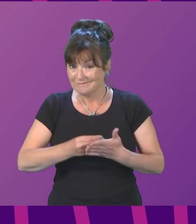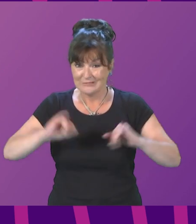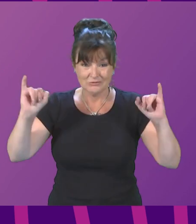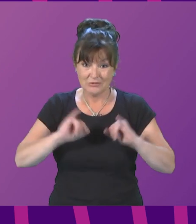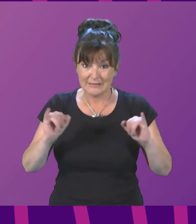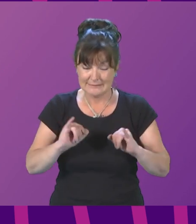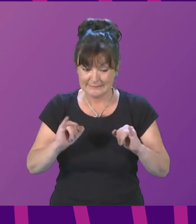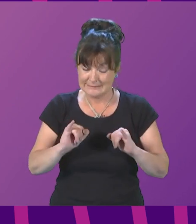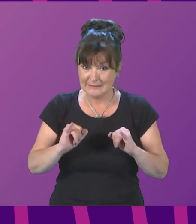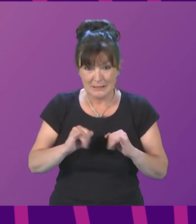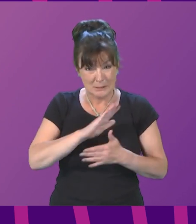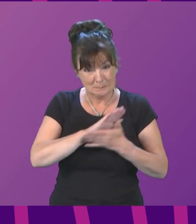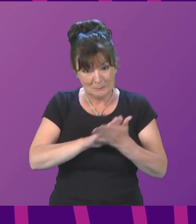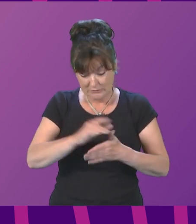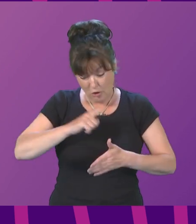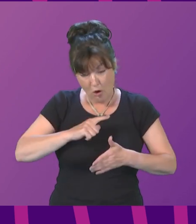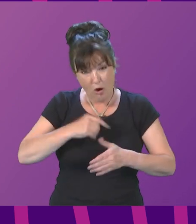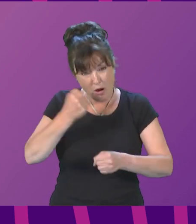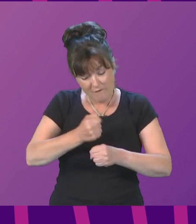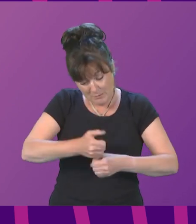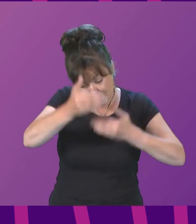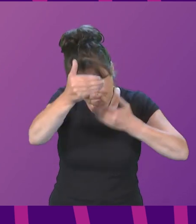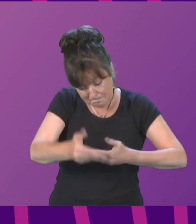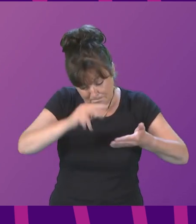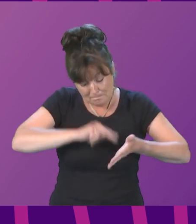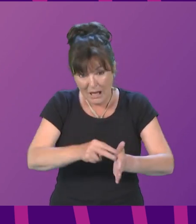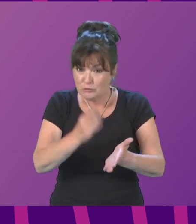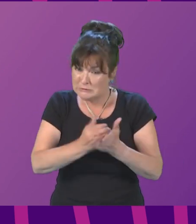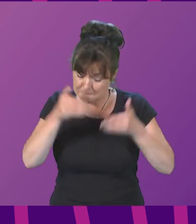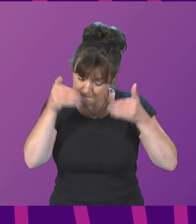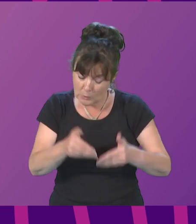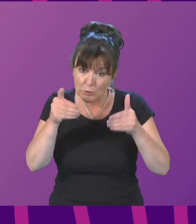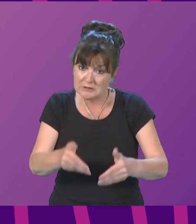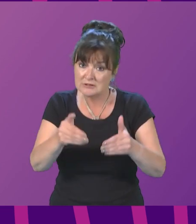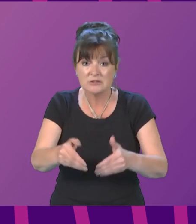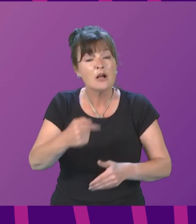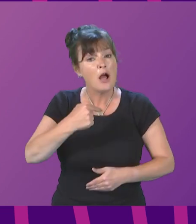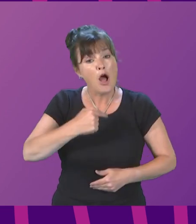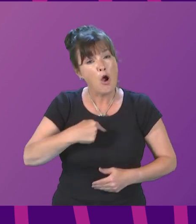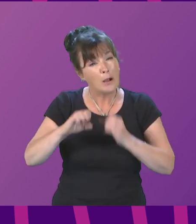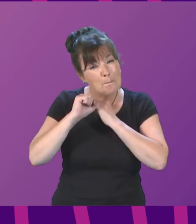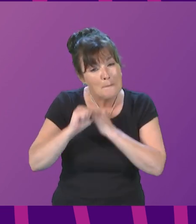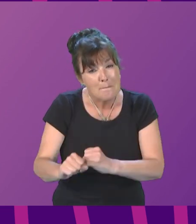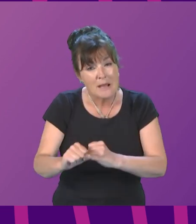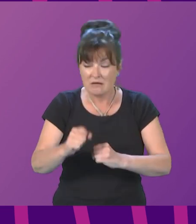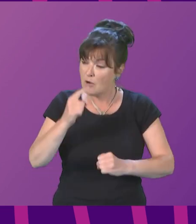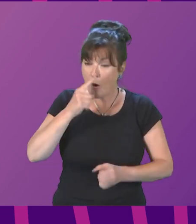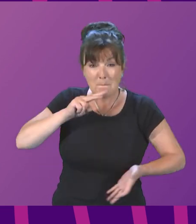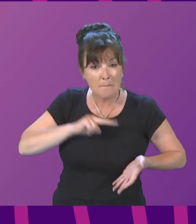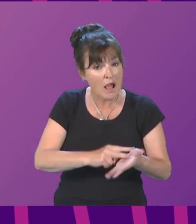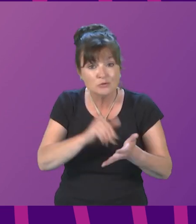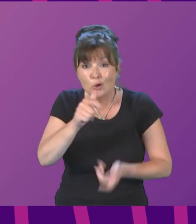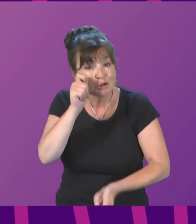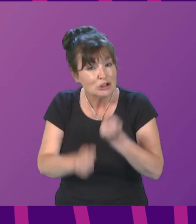focused than usual. Deliberately so. Our ambition and our intentions are unchanged. Our commitment to the full Parliament